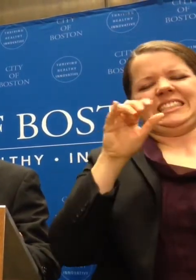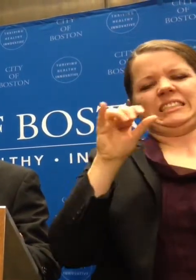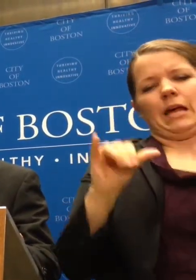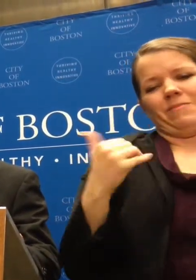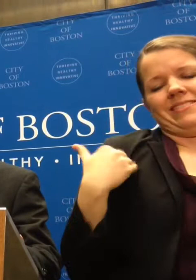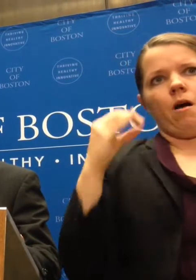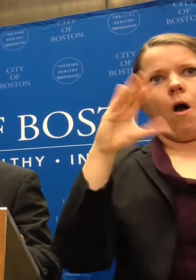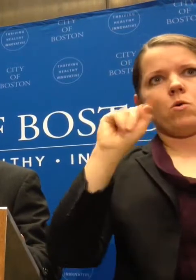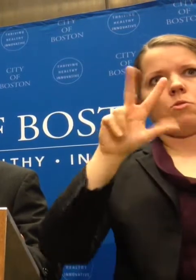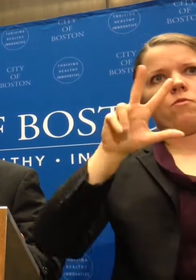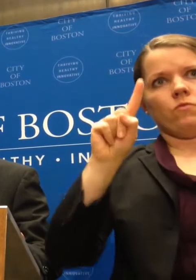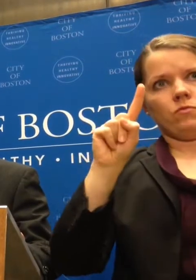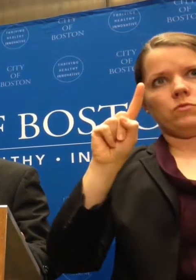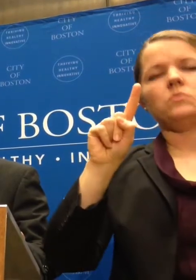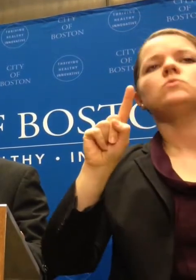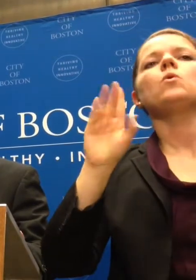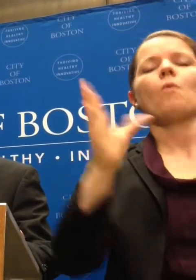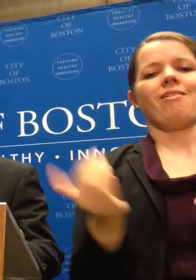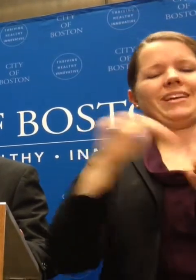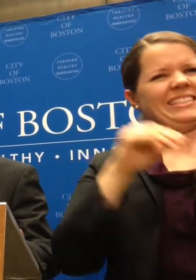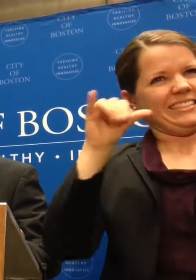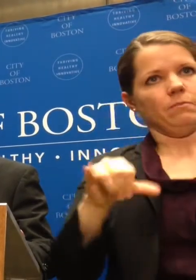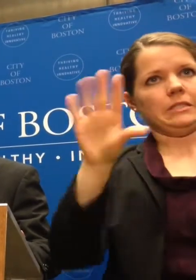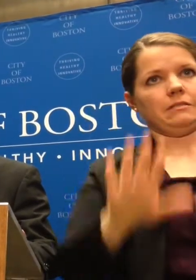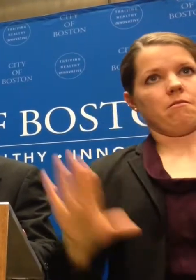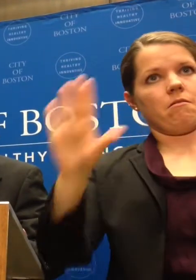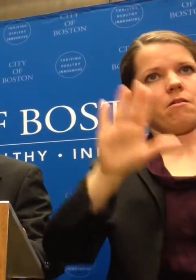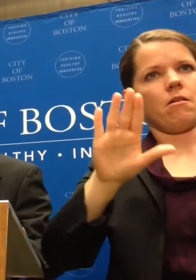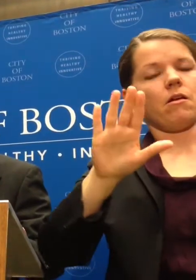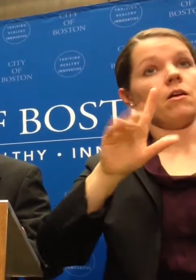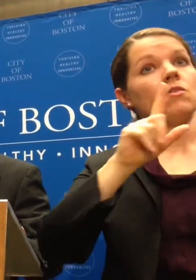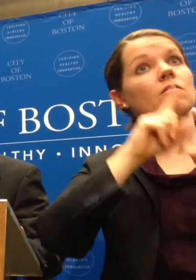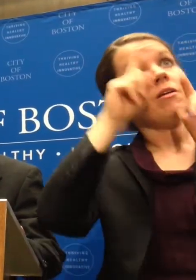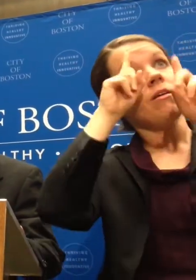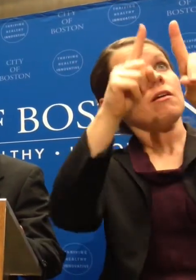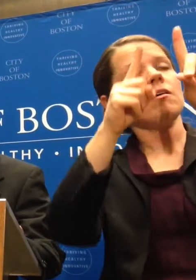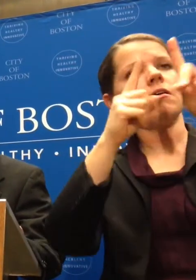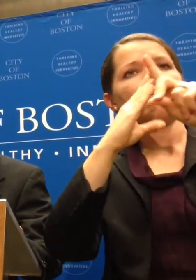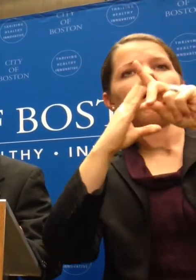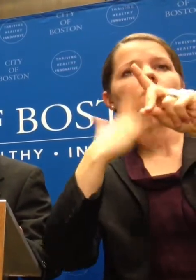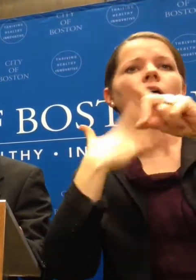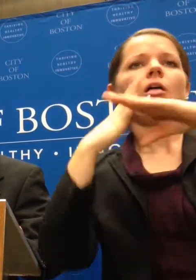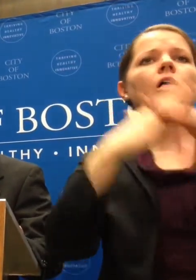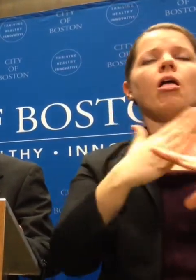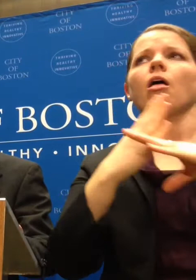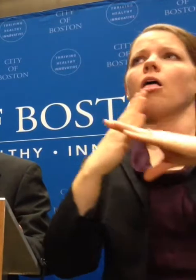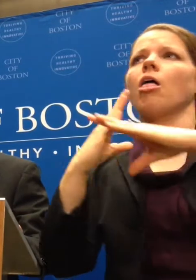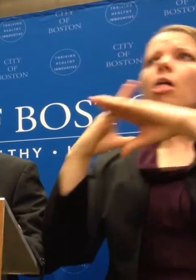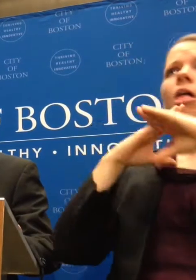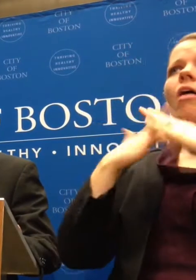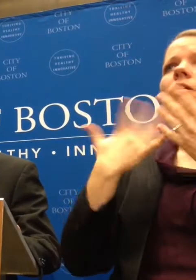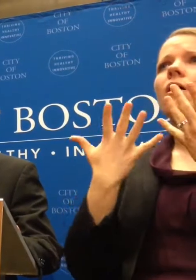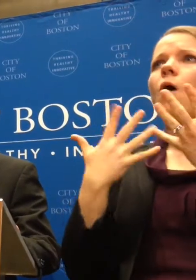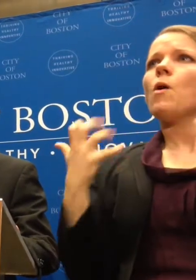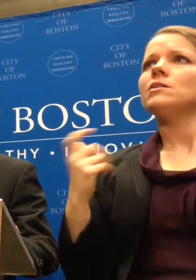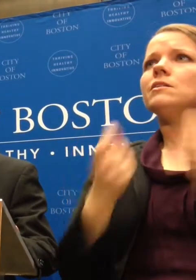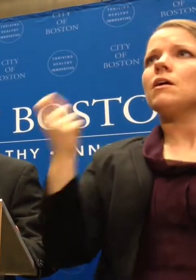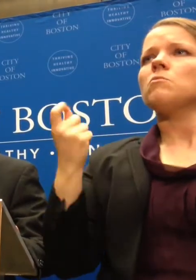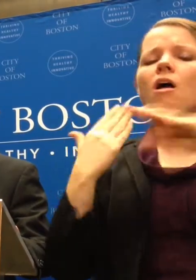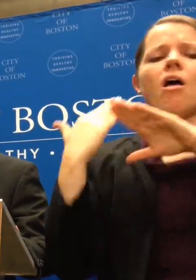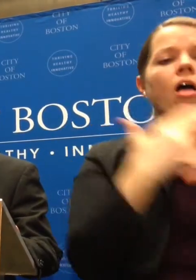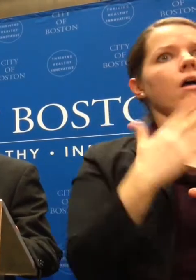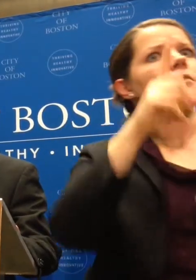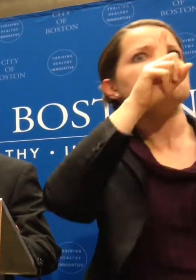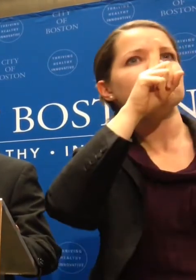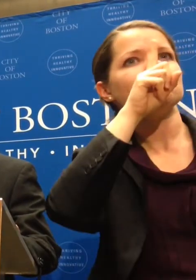controlling any large crowds that could gather. What we do to sort of